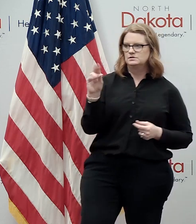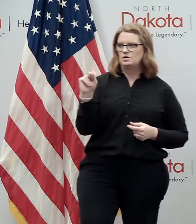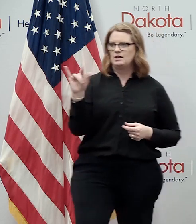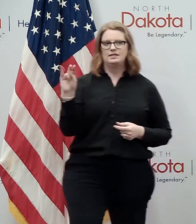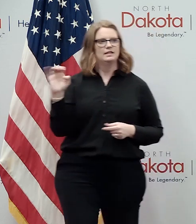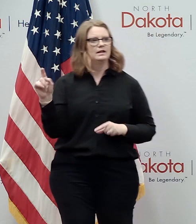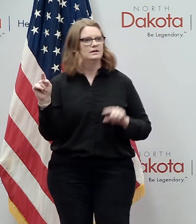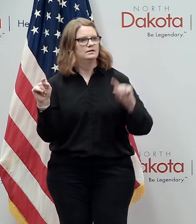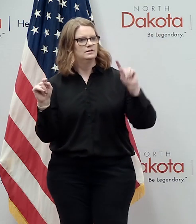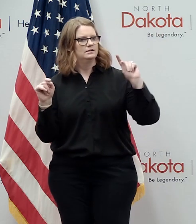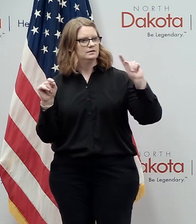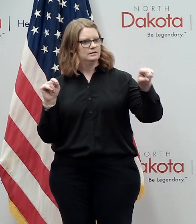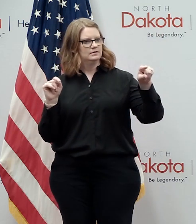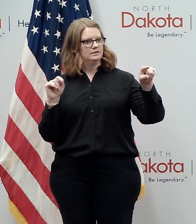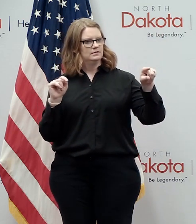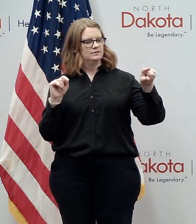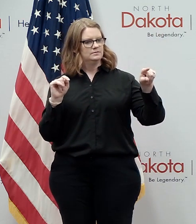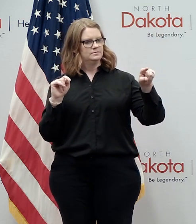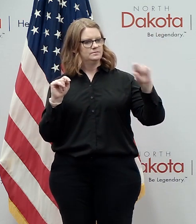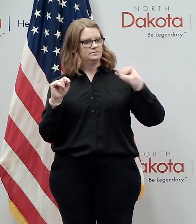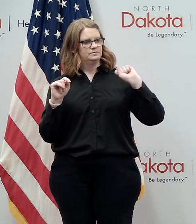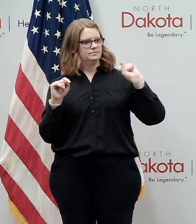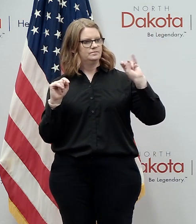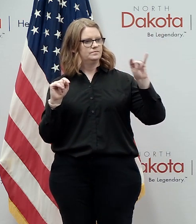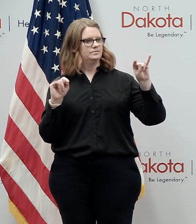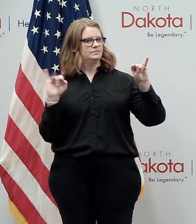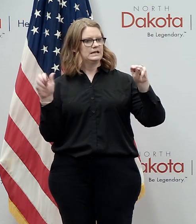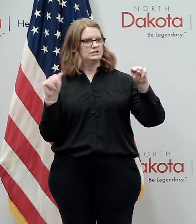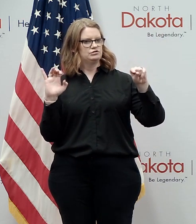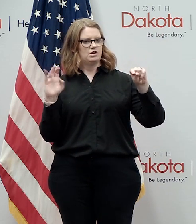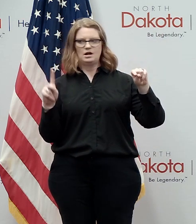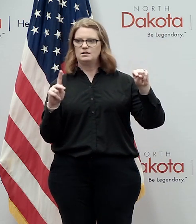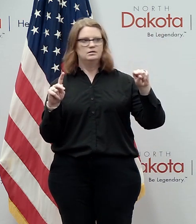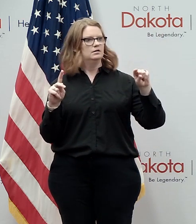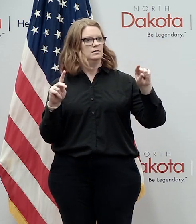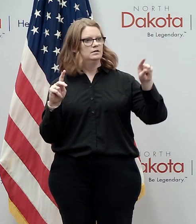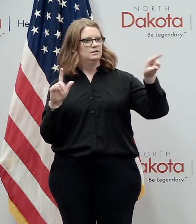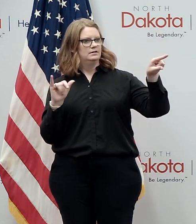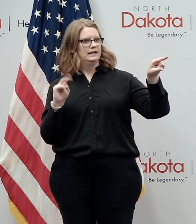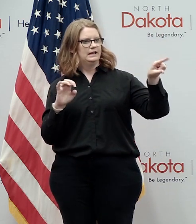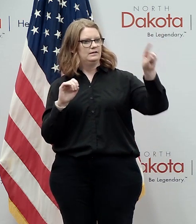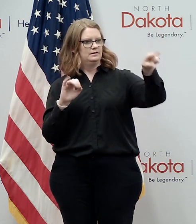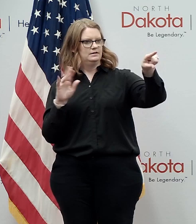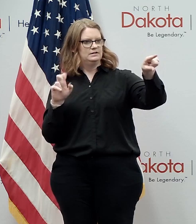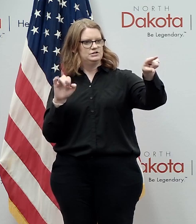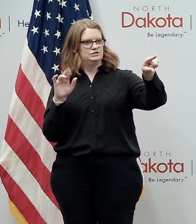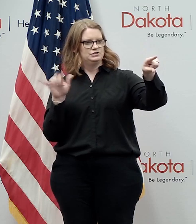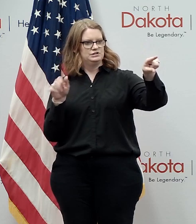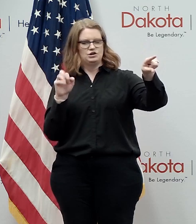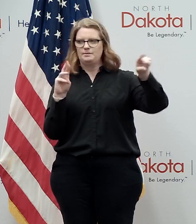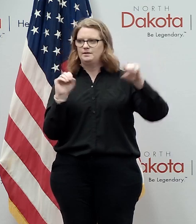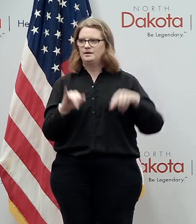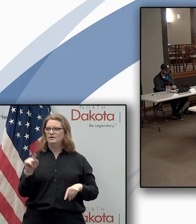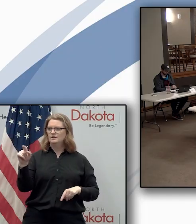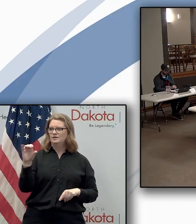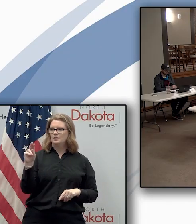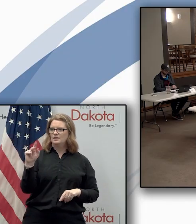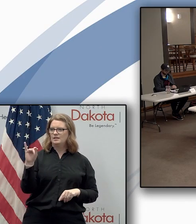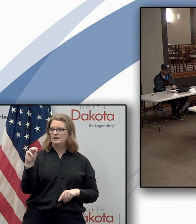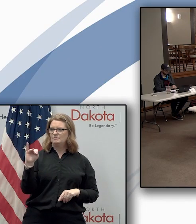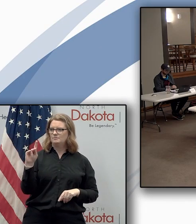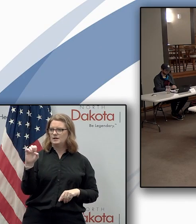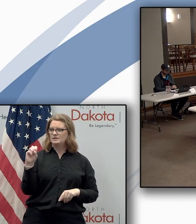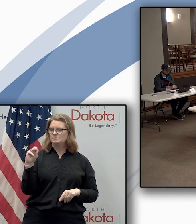and then it was then i was going uh jack then lane and then jeremy okay online mike